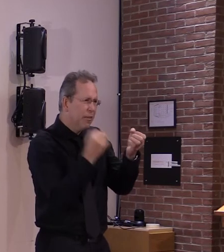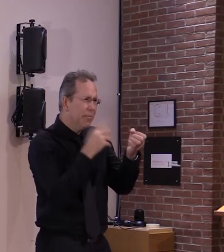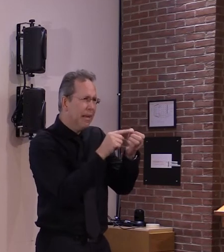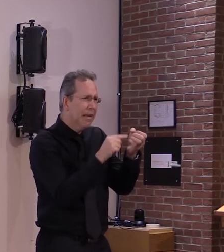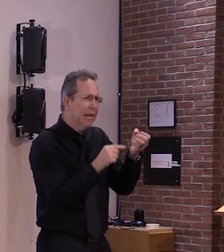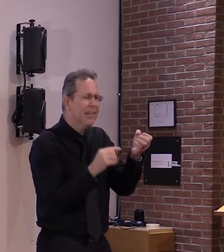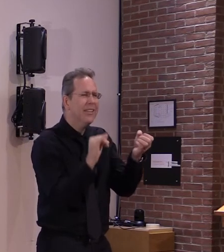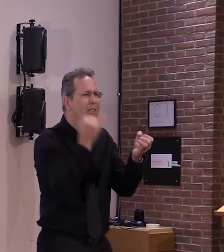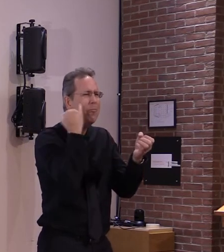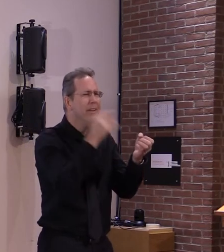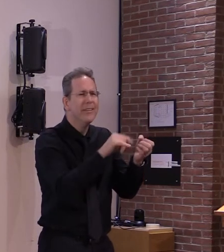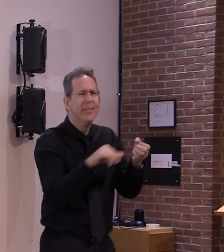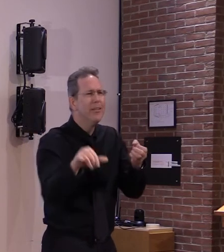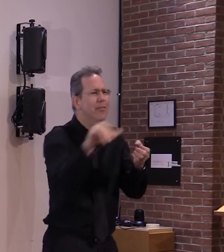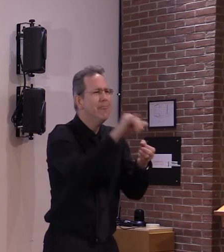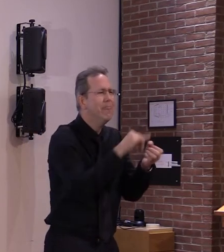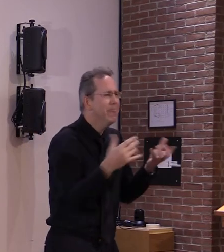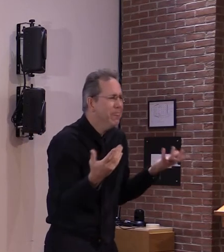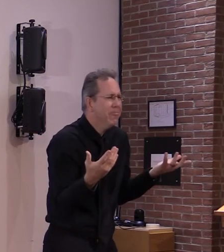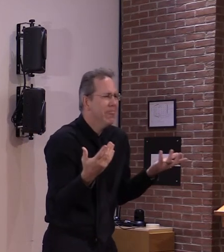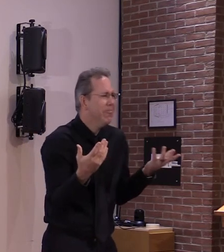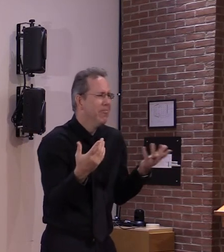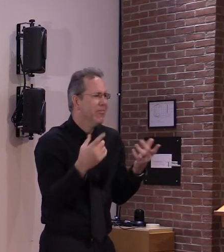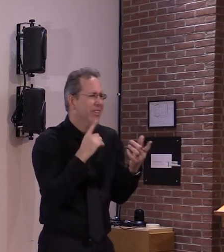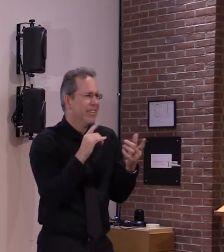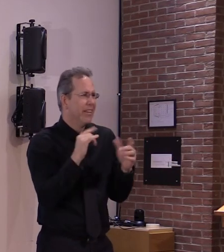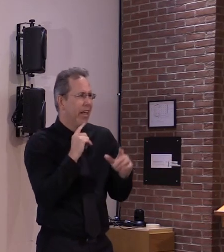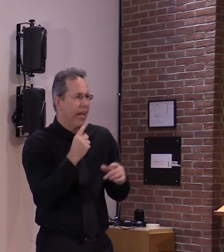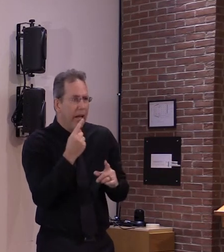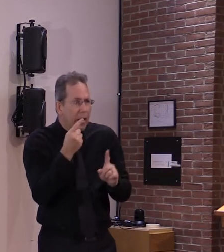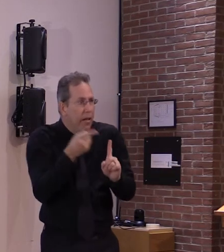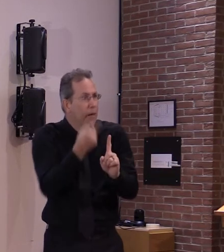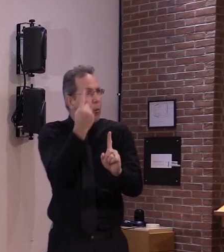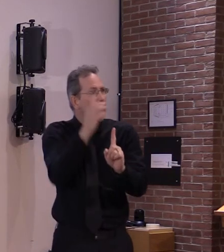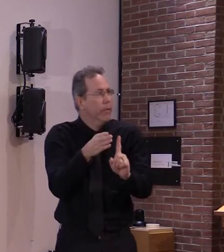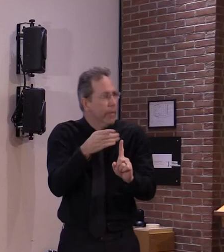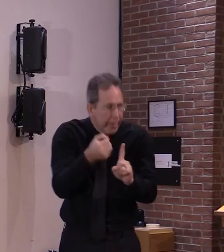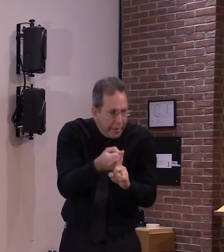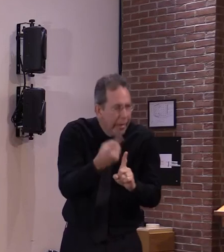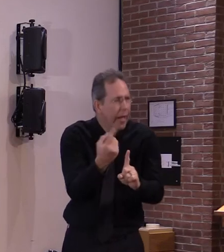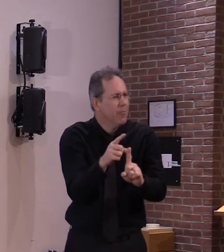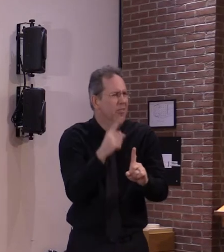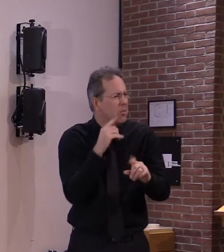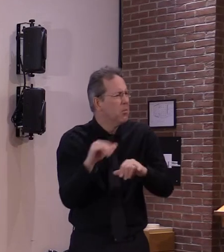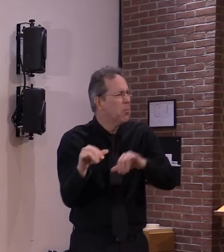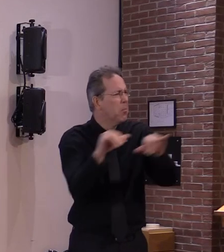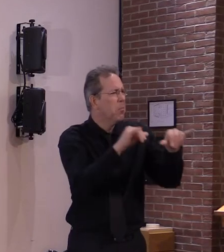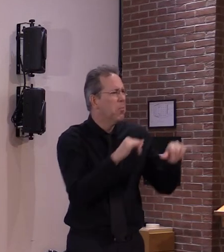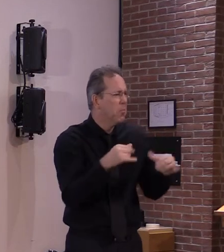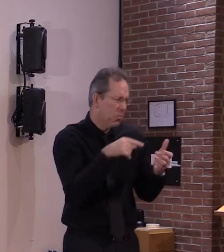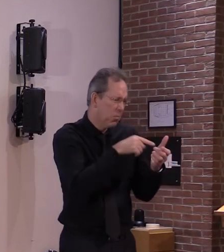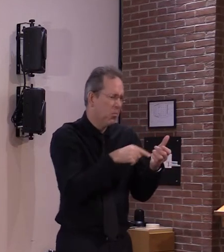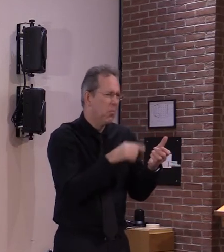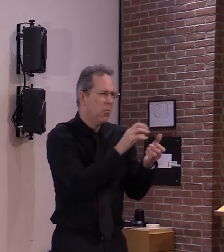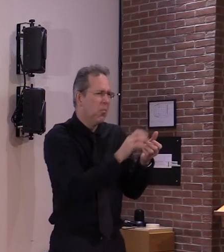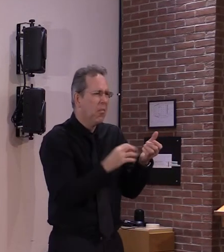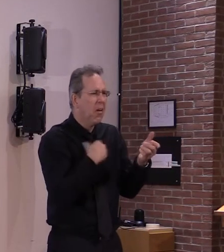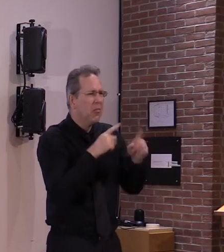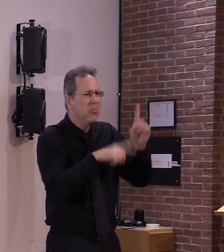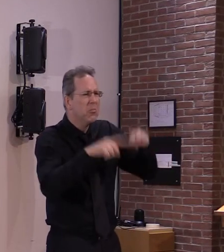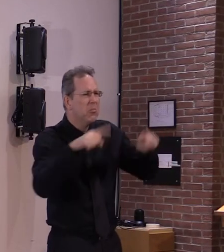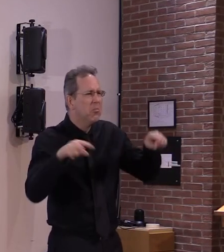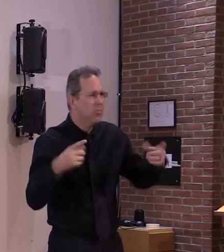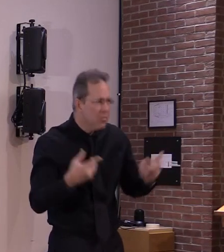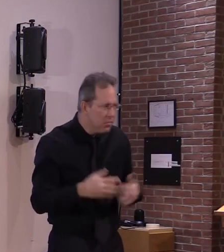whatsoever so it would usually be here are the ones that occur zero to five percent of the time